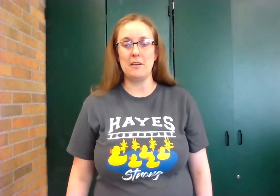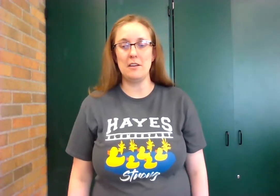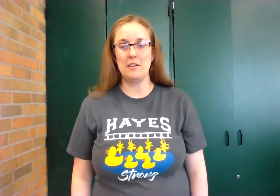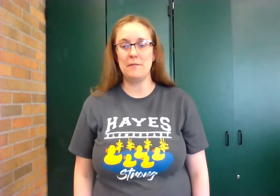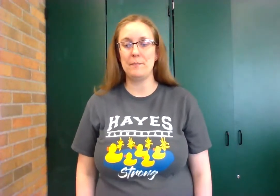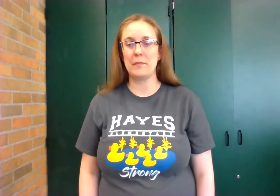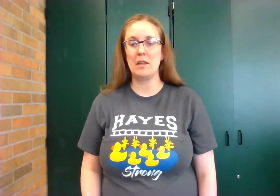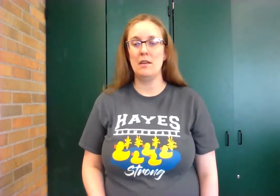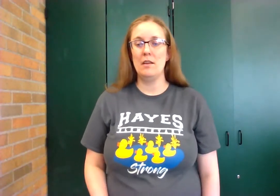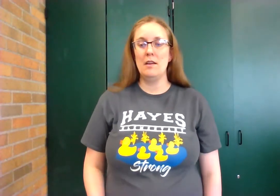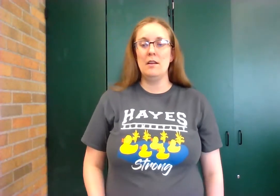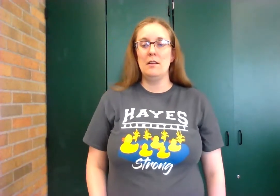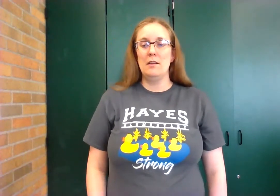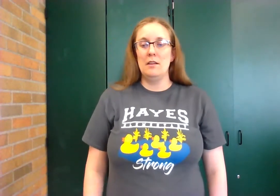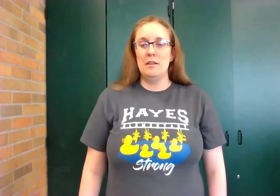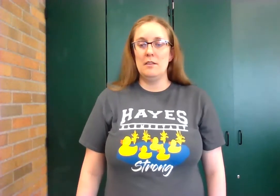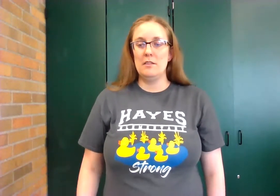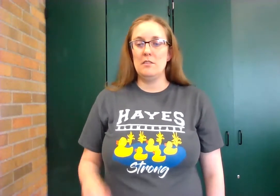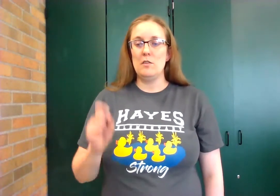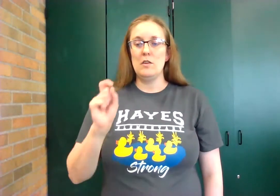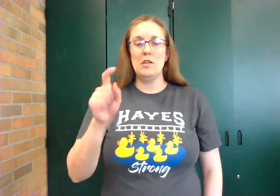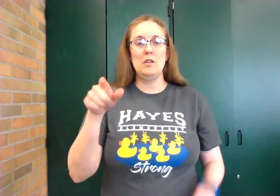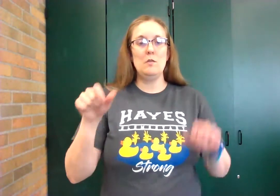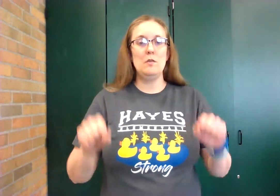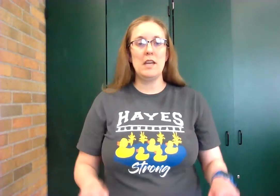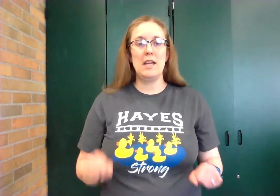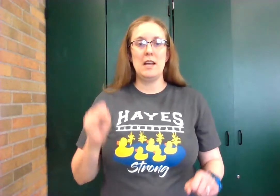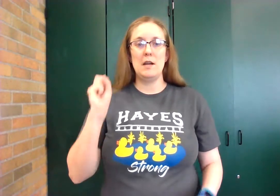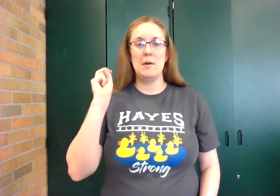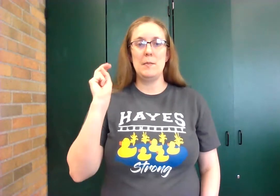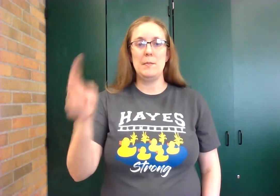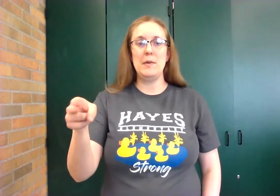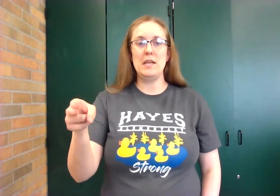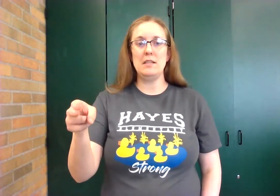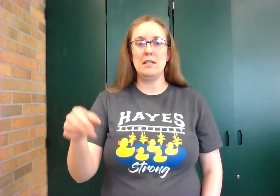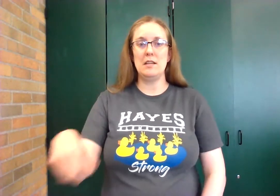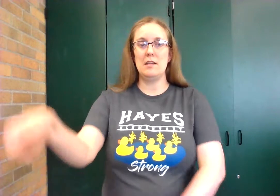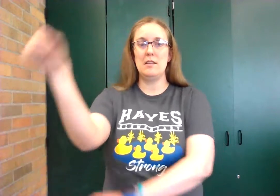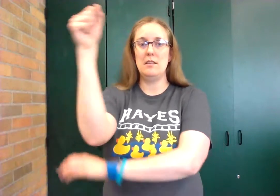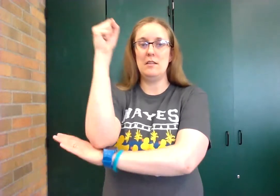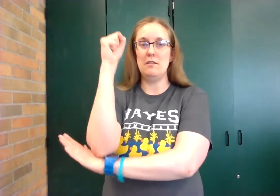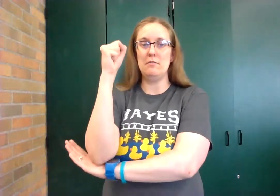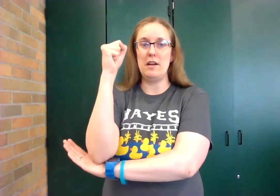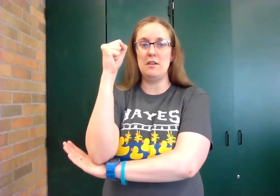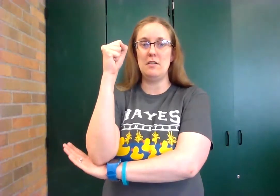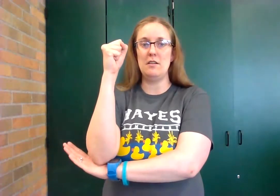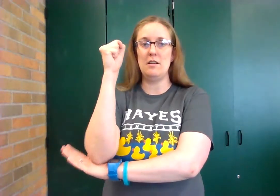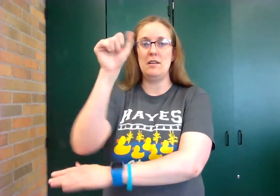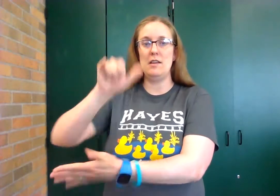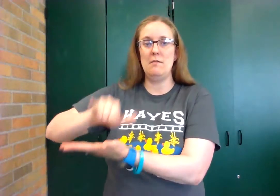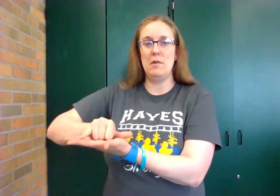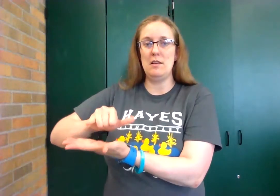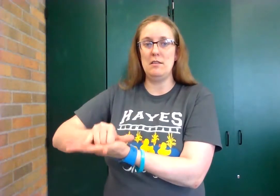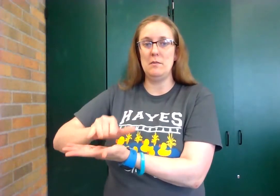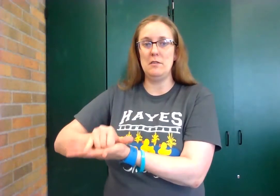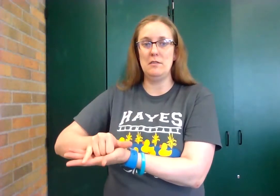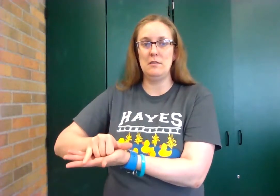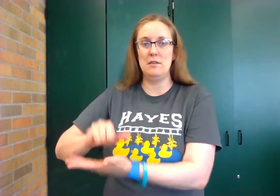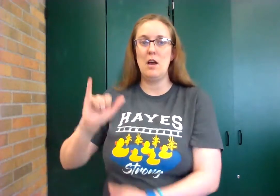so you can beat the record impossible oh